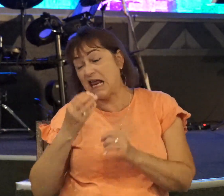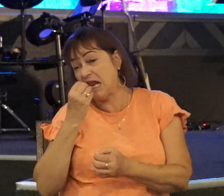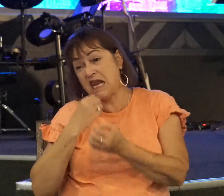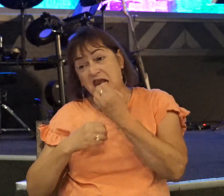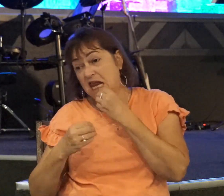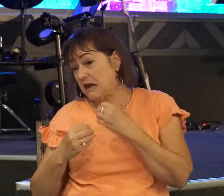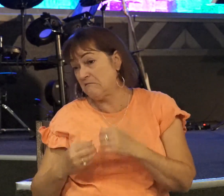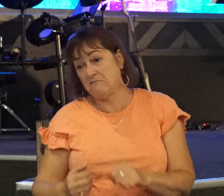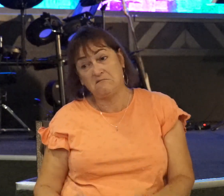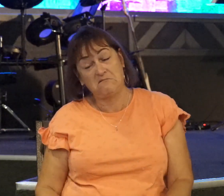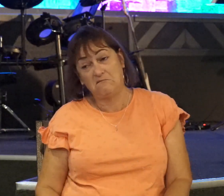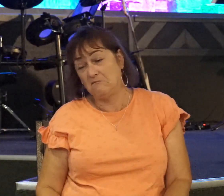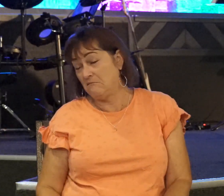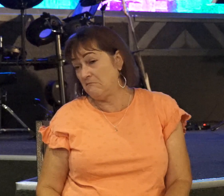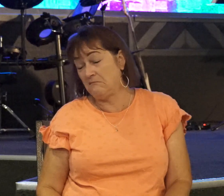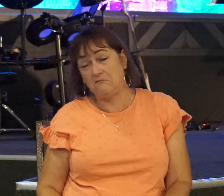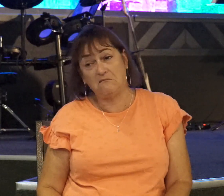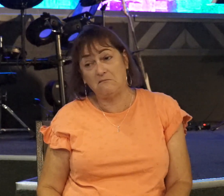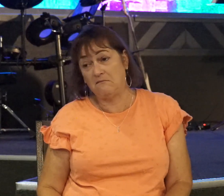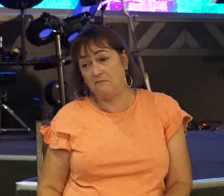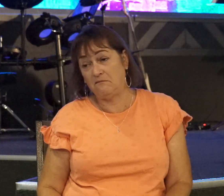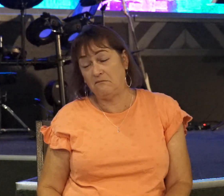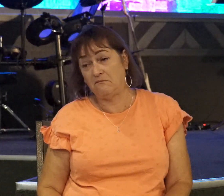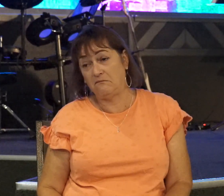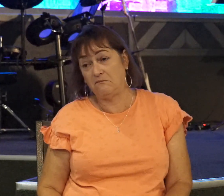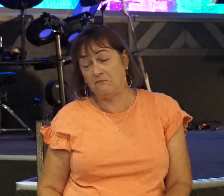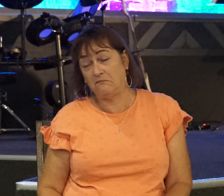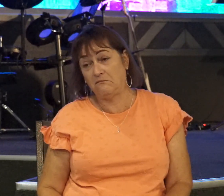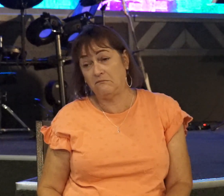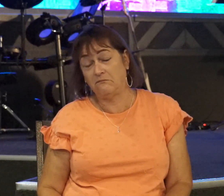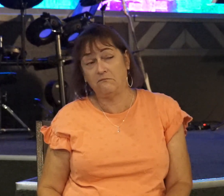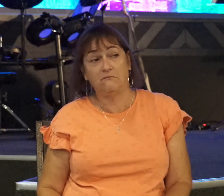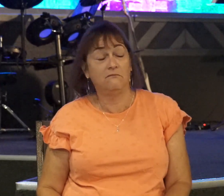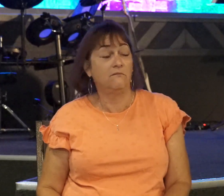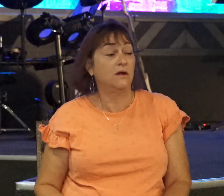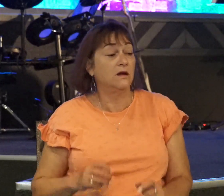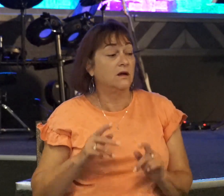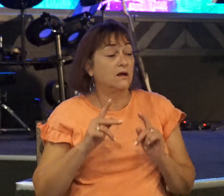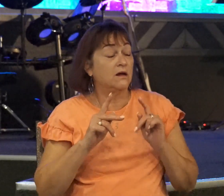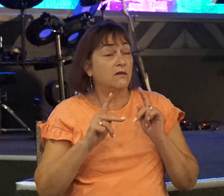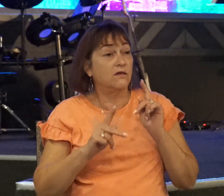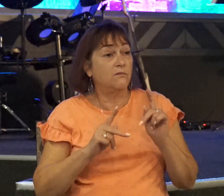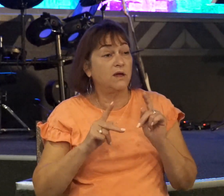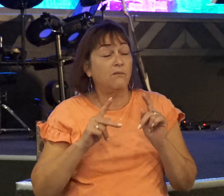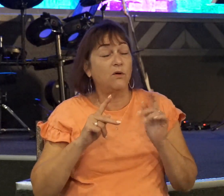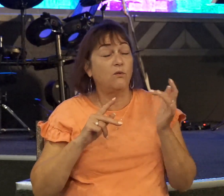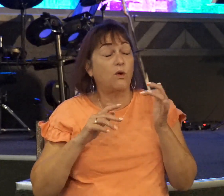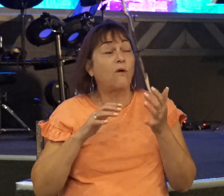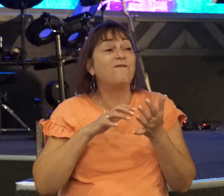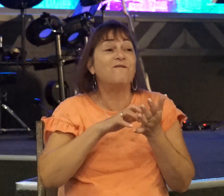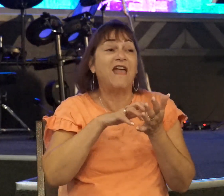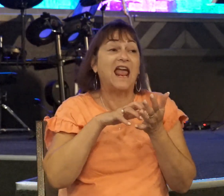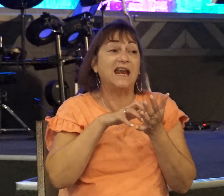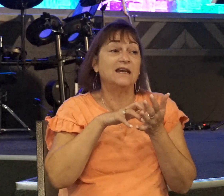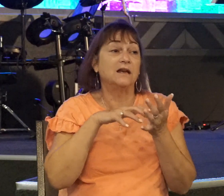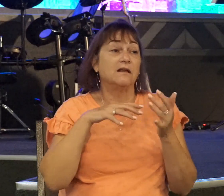is the man who eats food this day. And the people were faint. But Jonathan